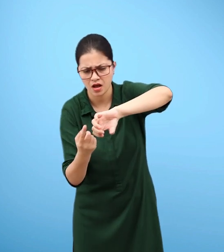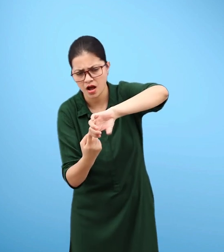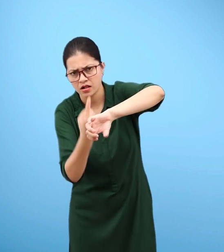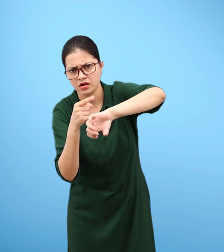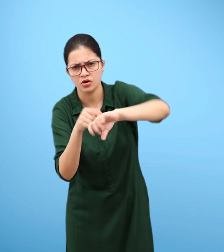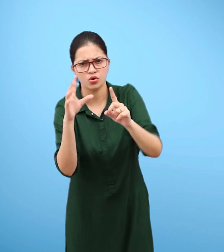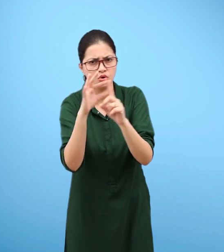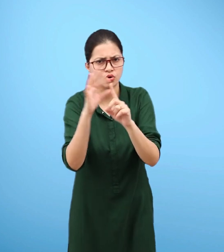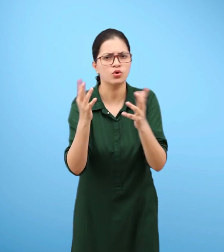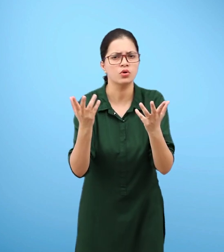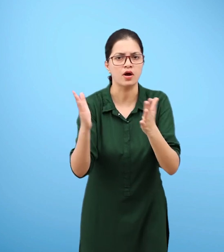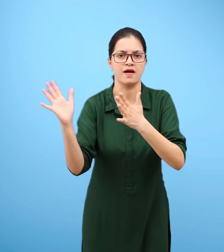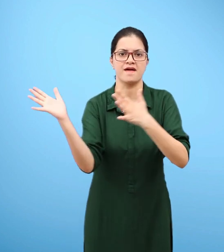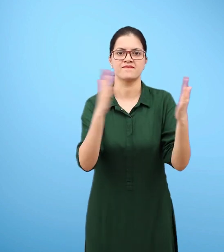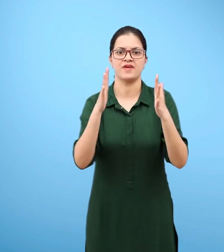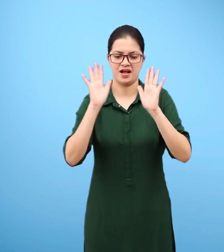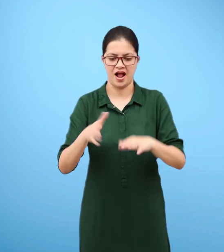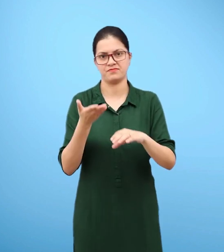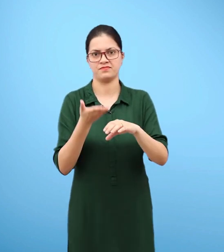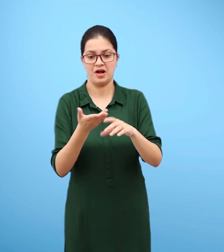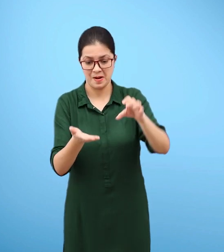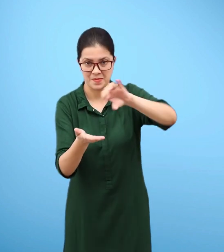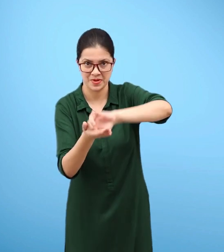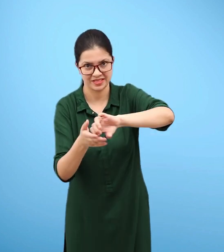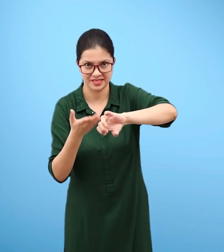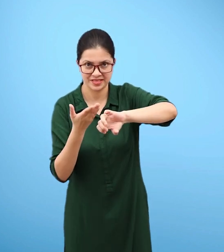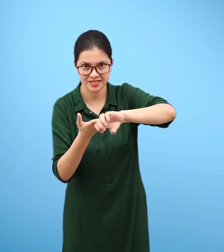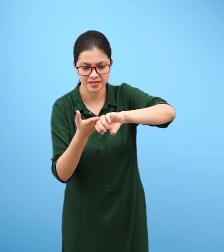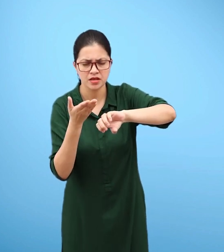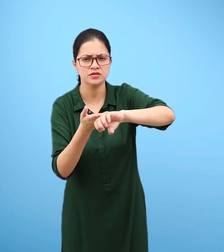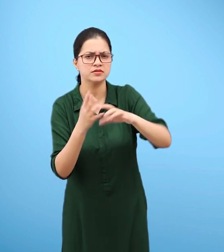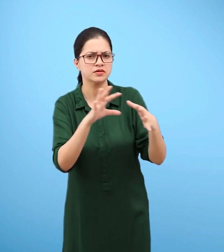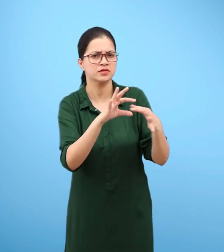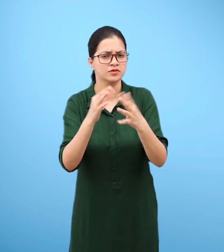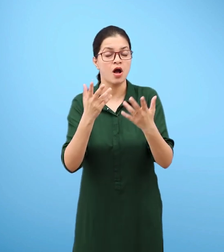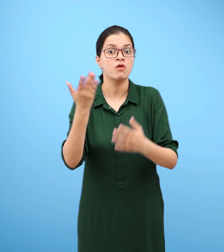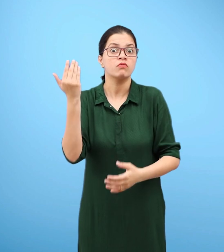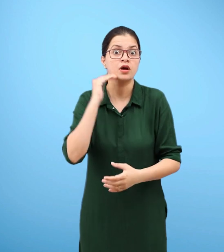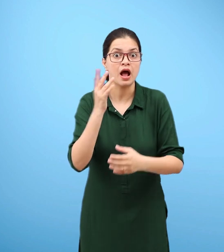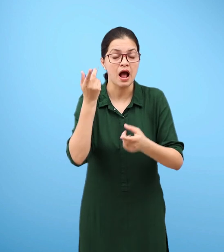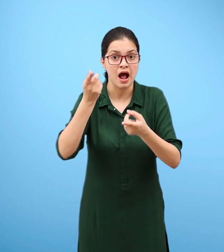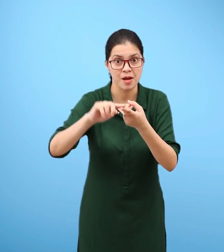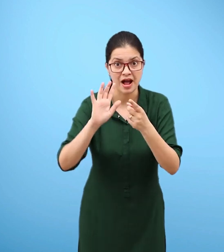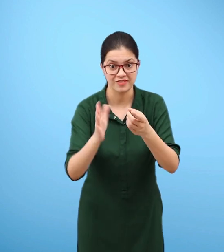That is why you notice that water does not enter the bottle when it is in an inverted position.